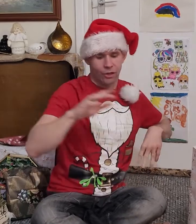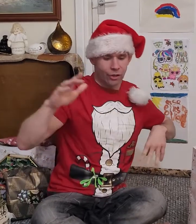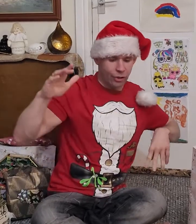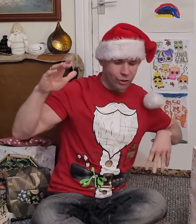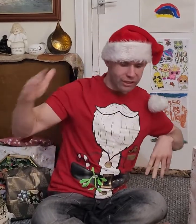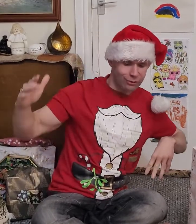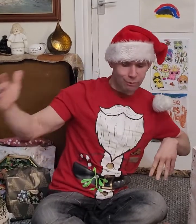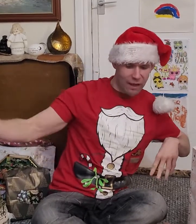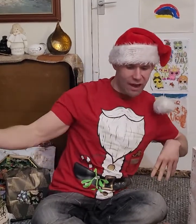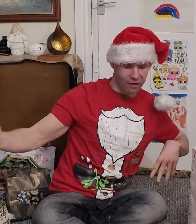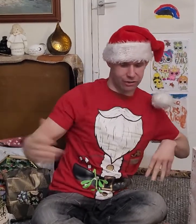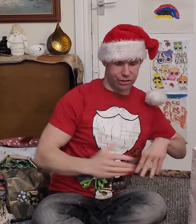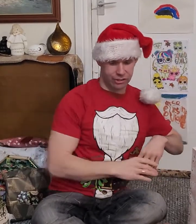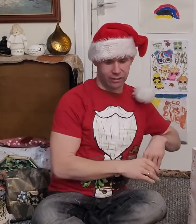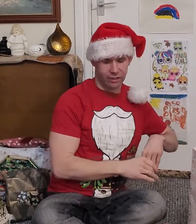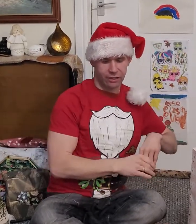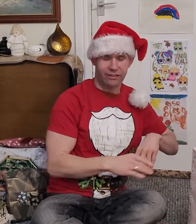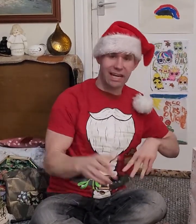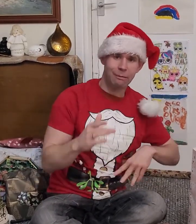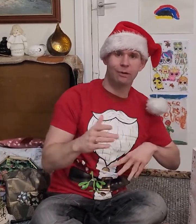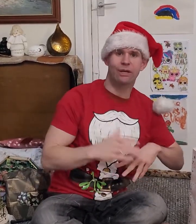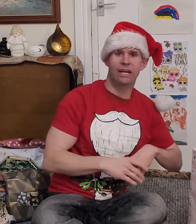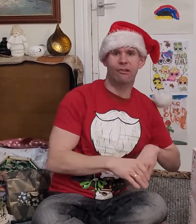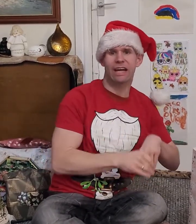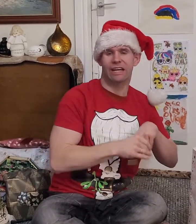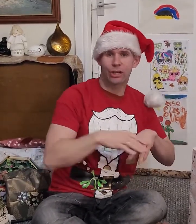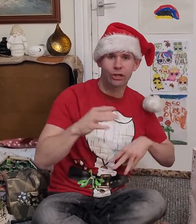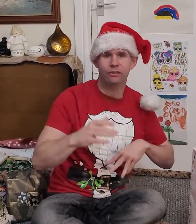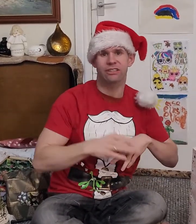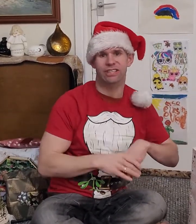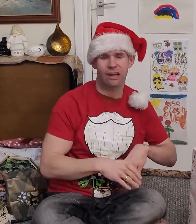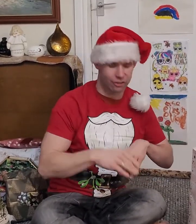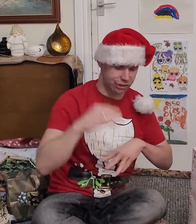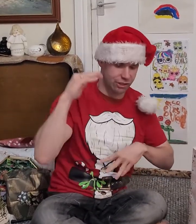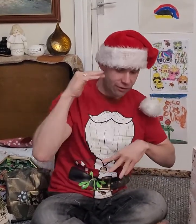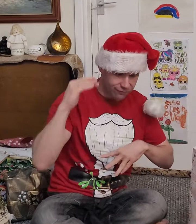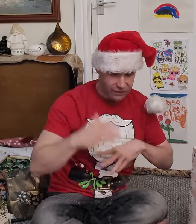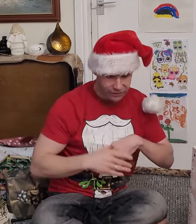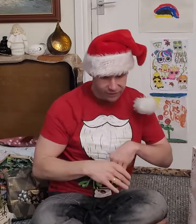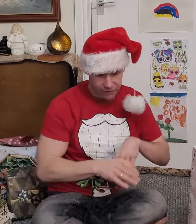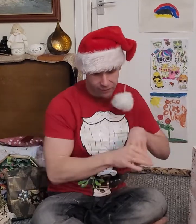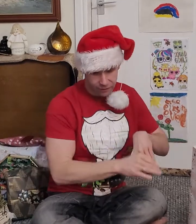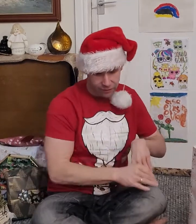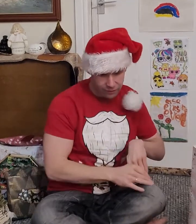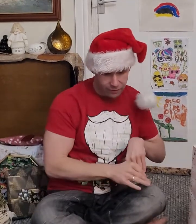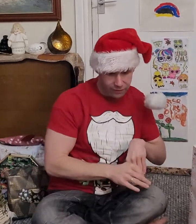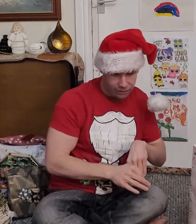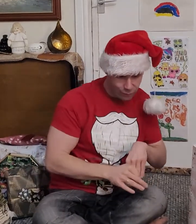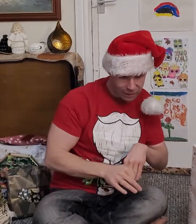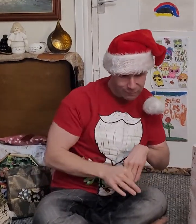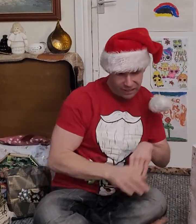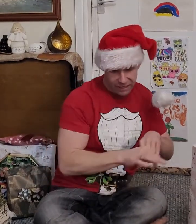Look as we perch Timing we get right Google to search Finding the website